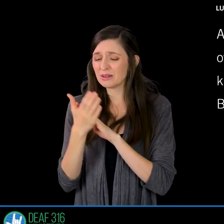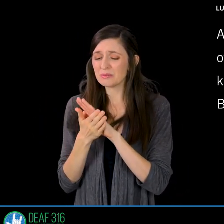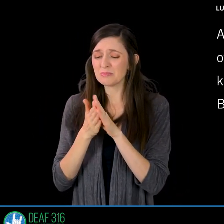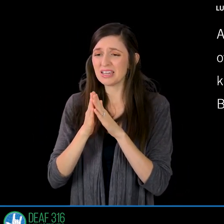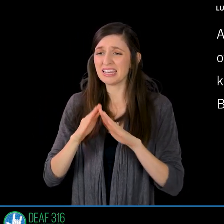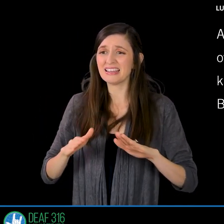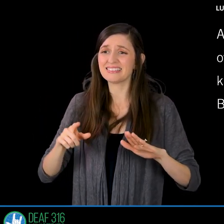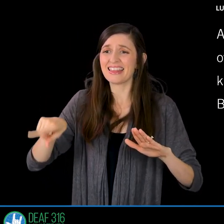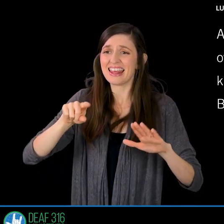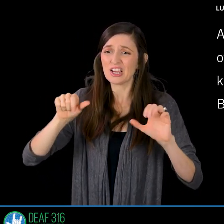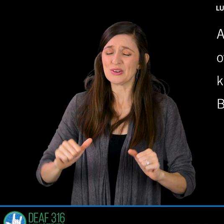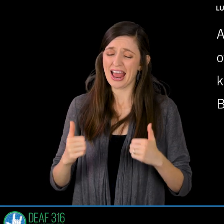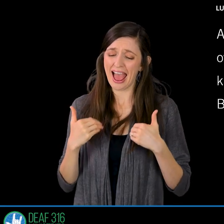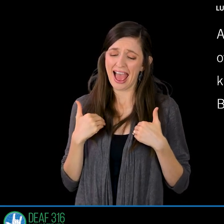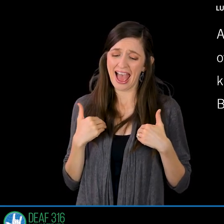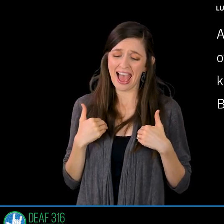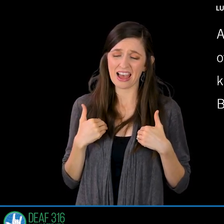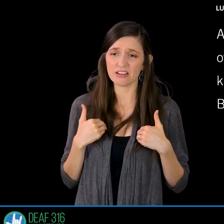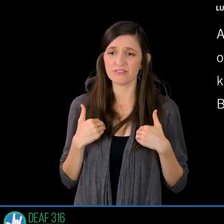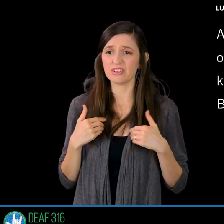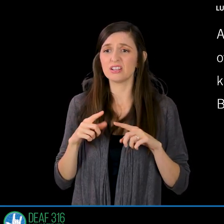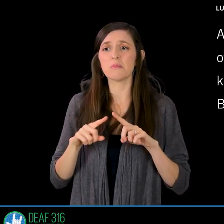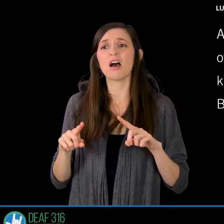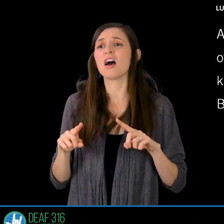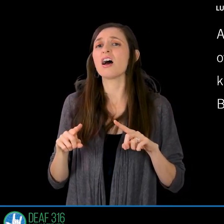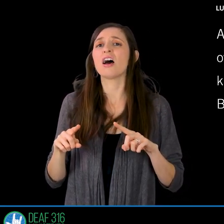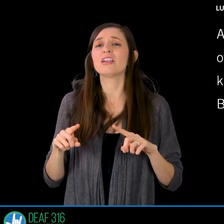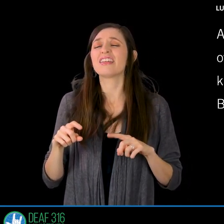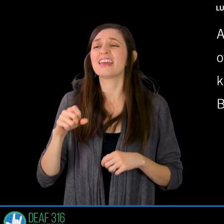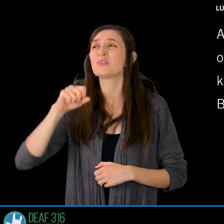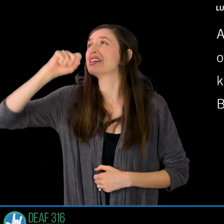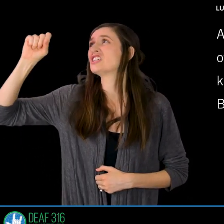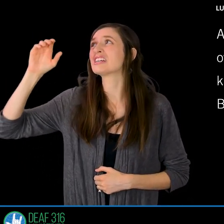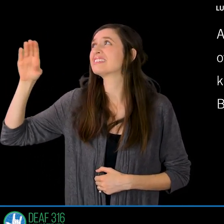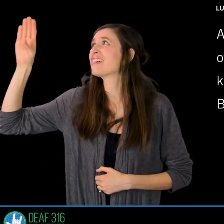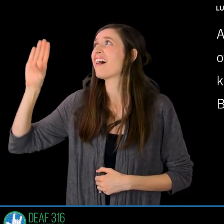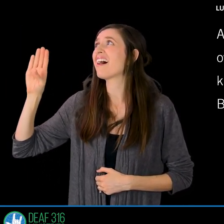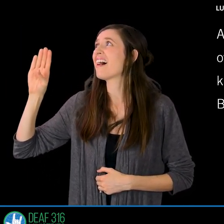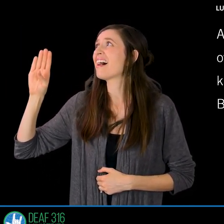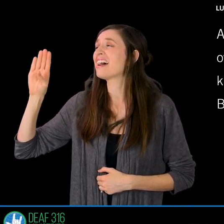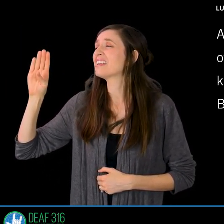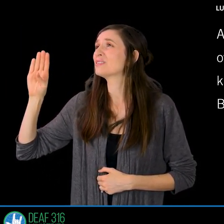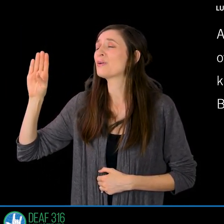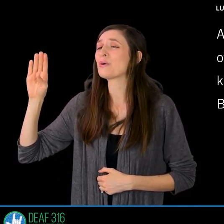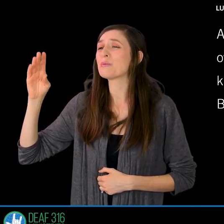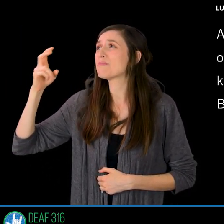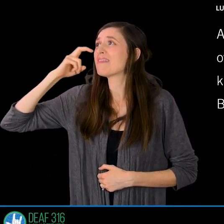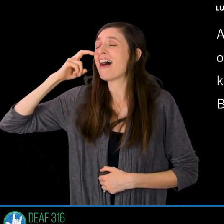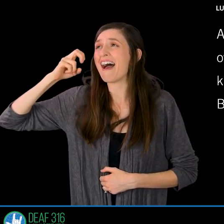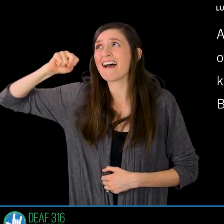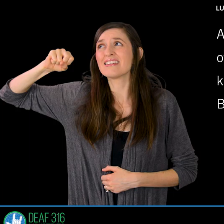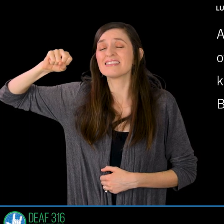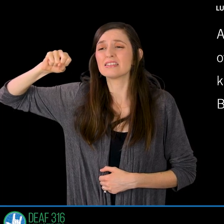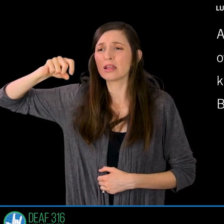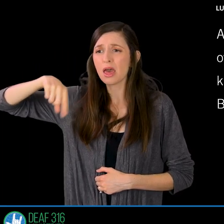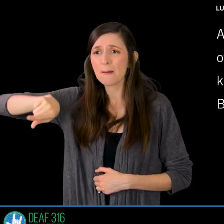but now they are hidden from your eyes so in the providence of God